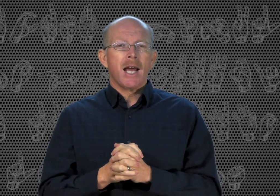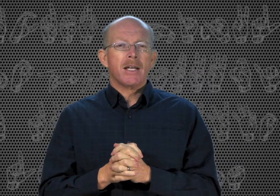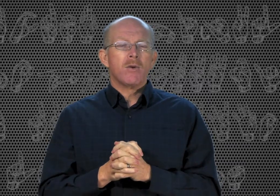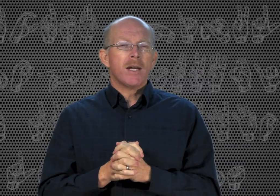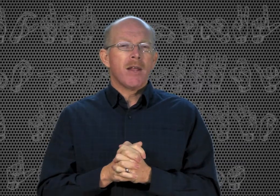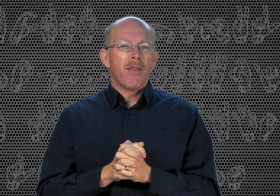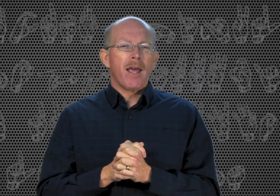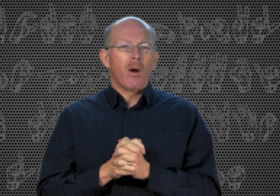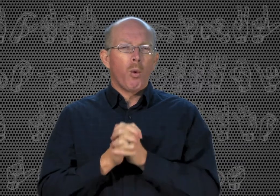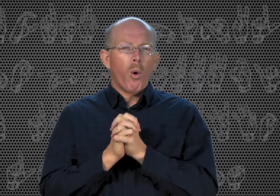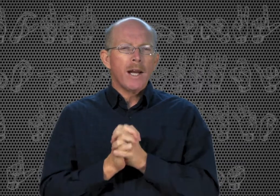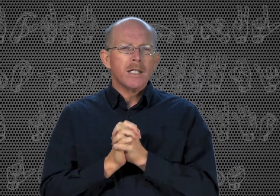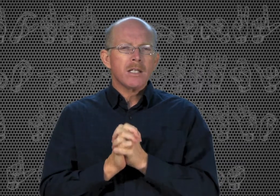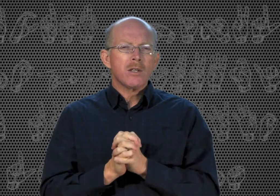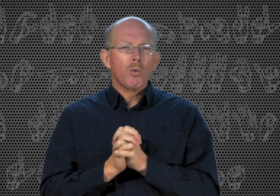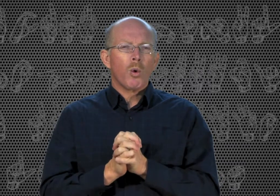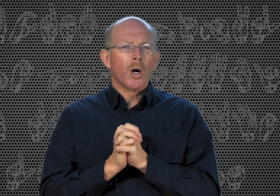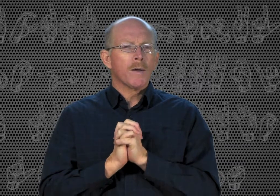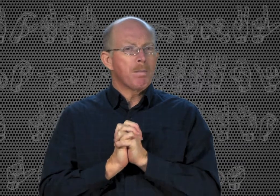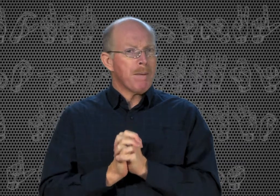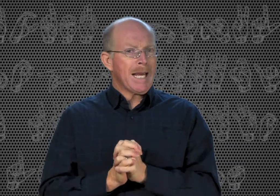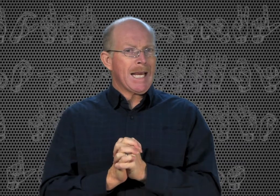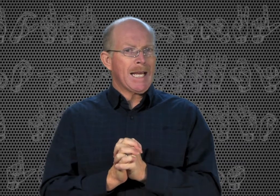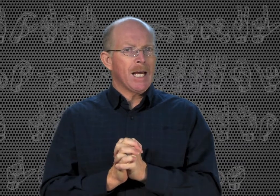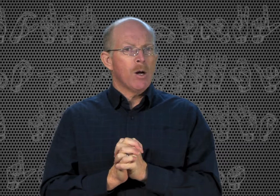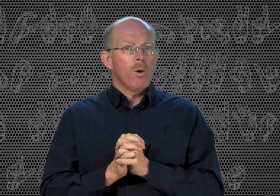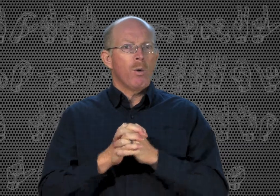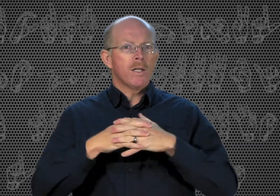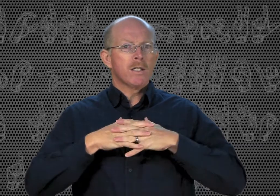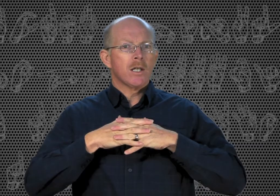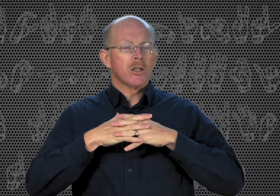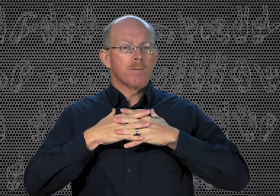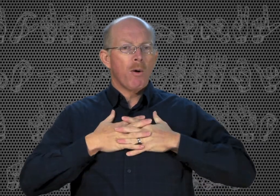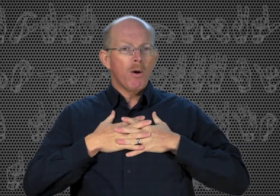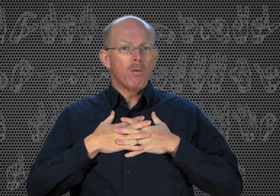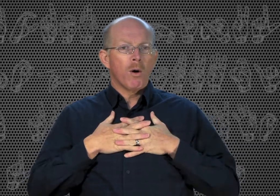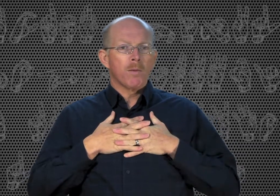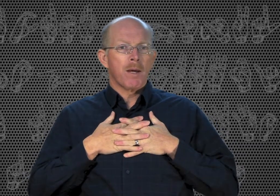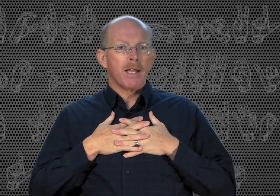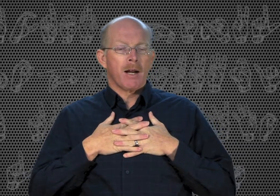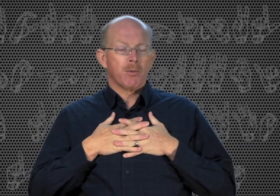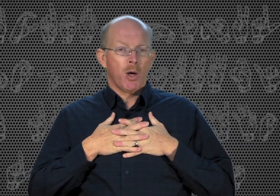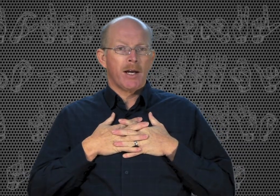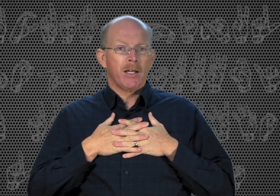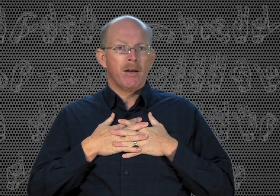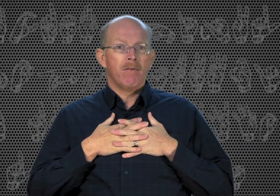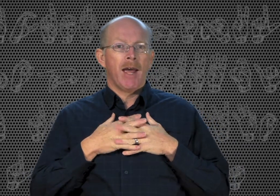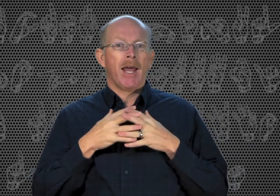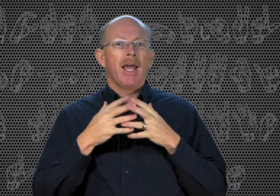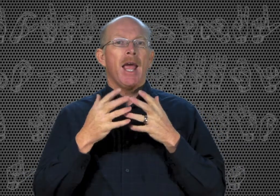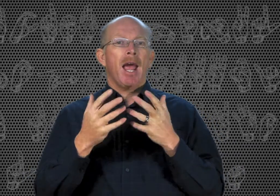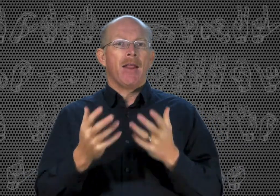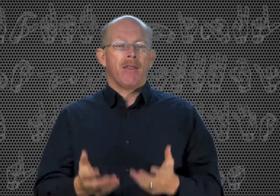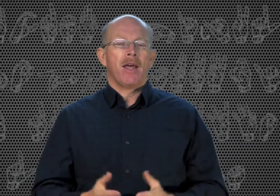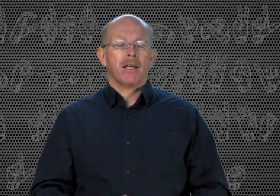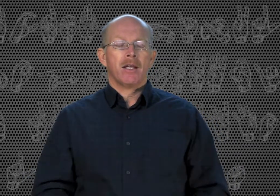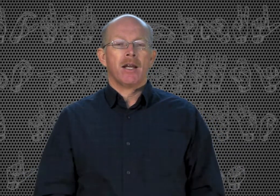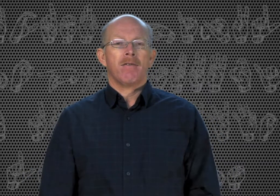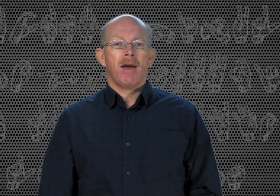sign you need to think. What does the word mean. What is the spoken word mean that I'm trying to convey. And then convey